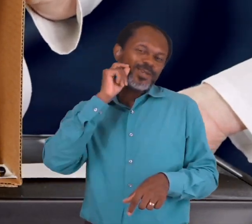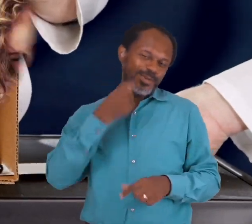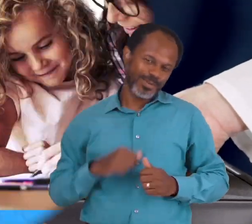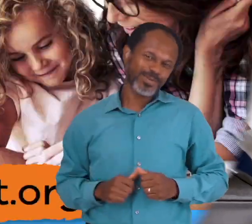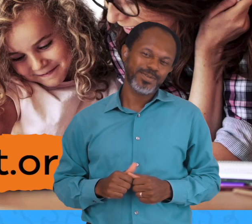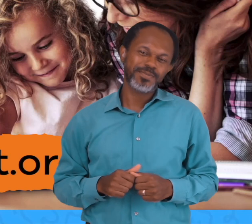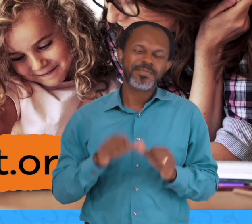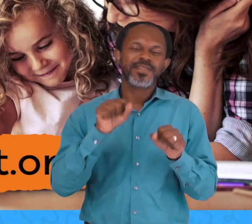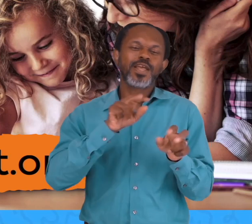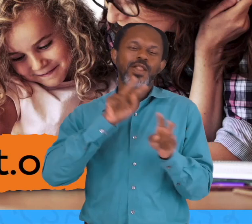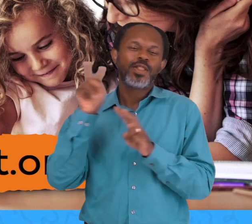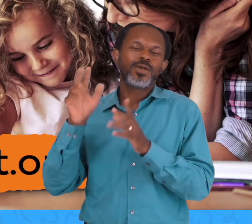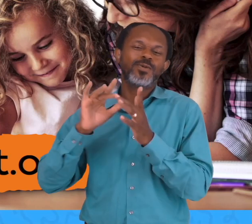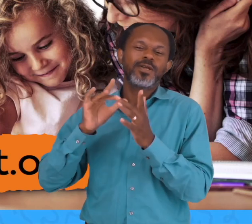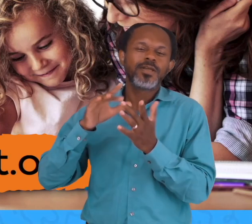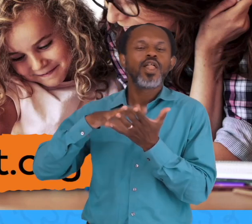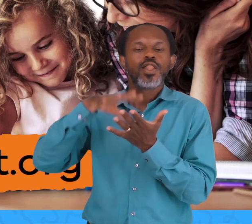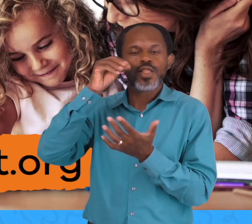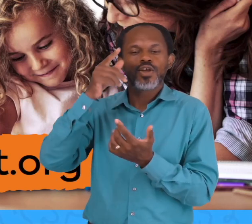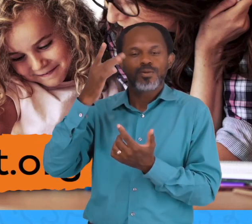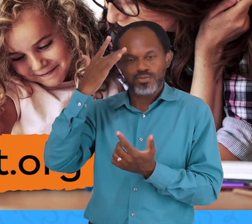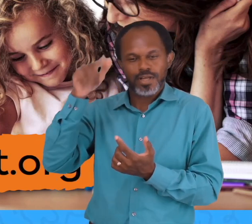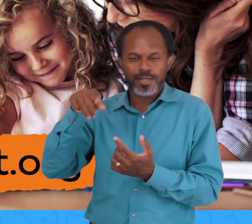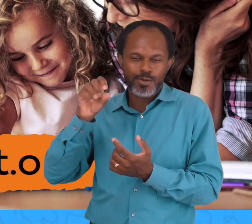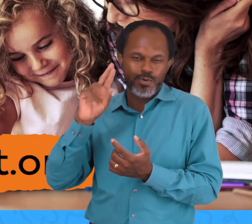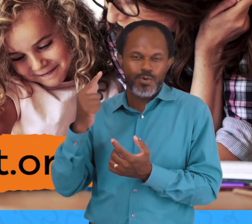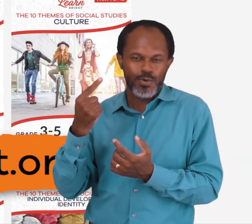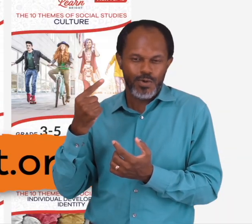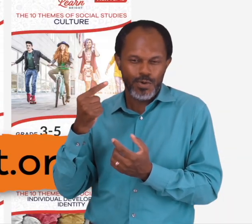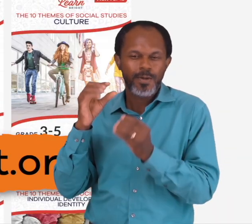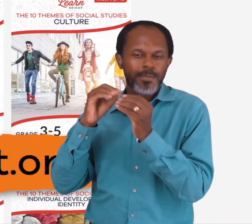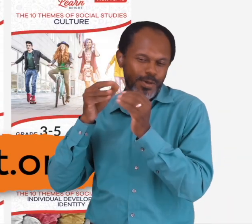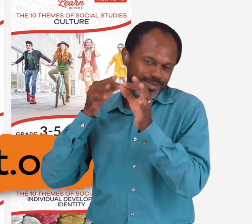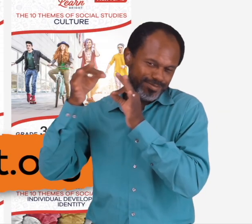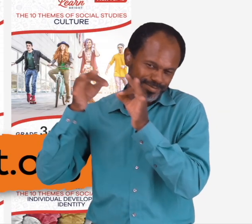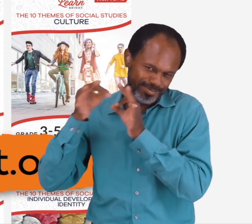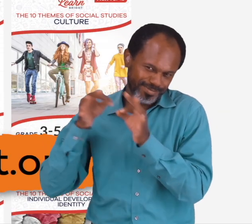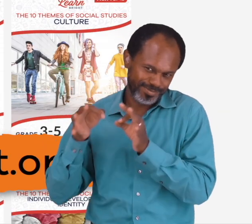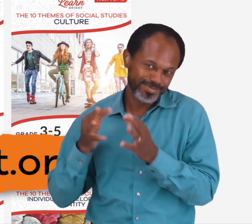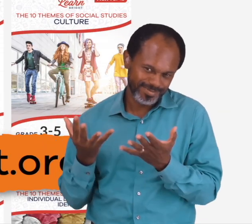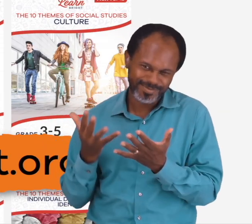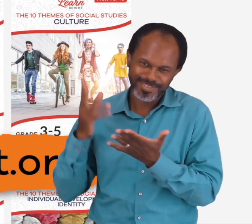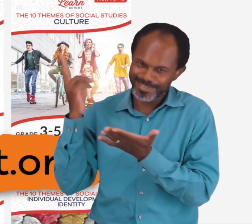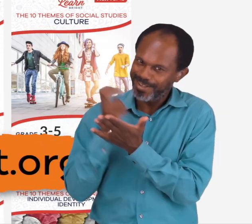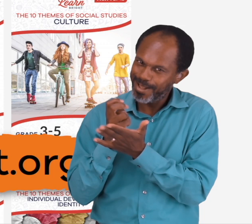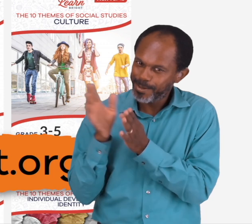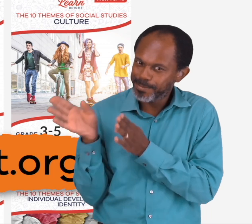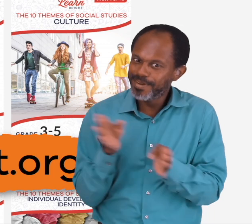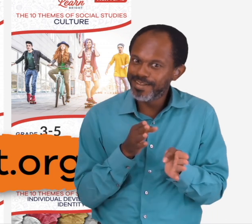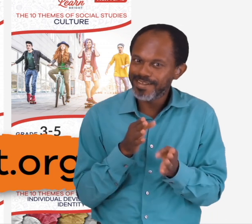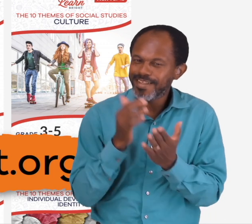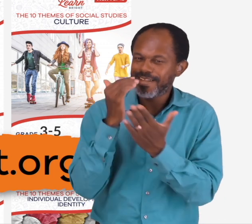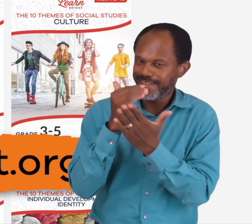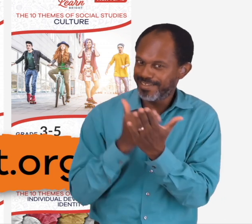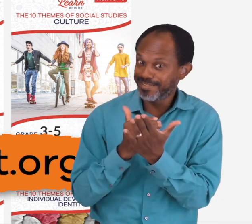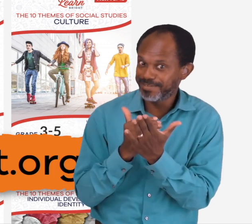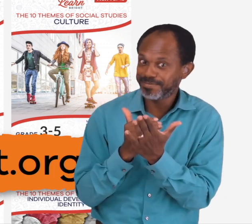You can head on over to our website to get detailed instructions for this activity. Just download the lesson plan